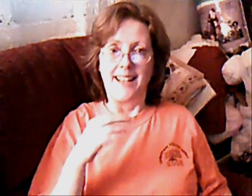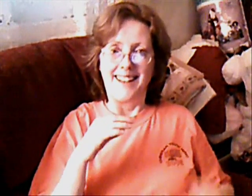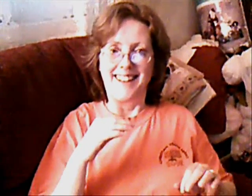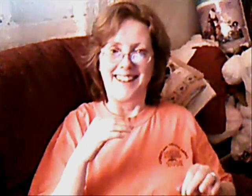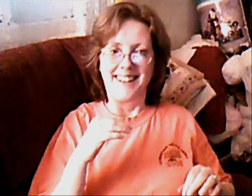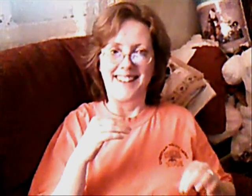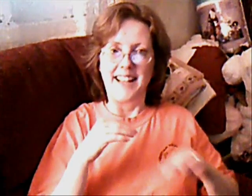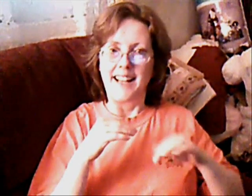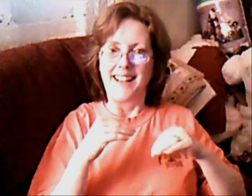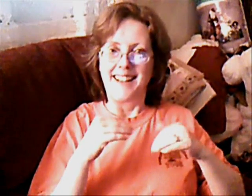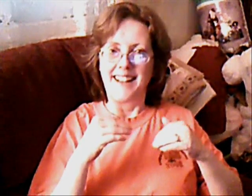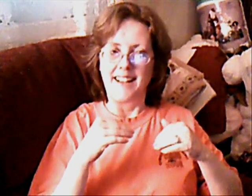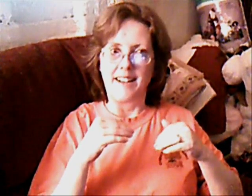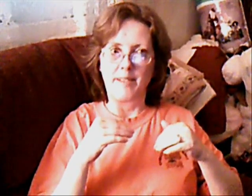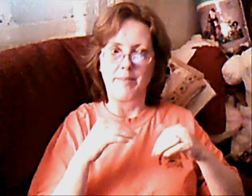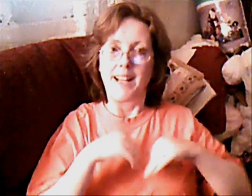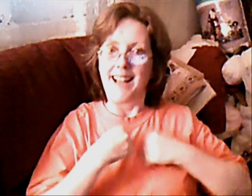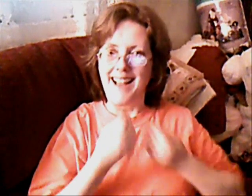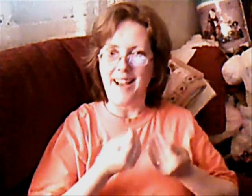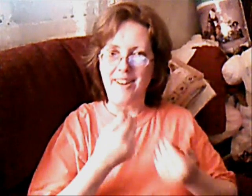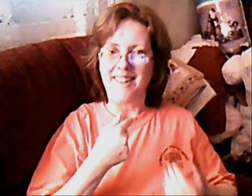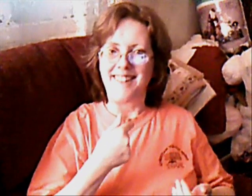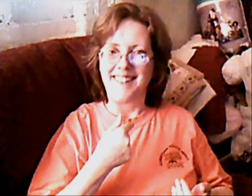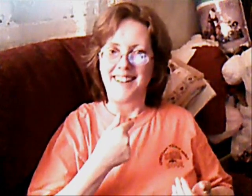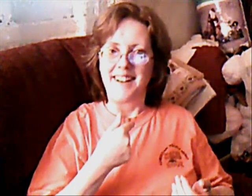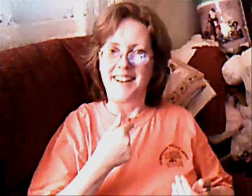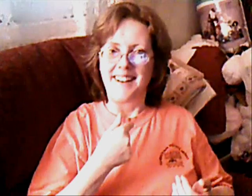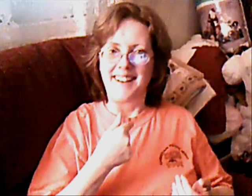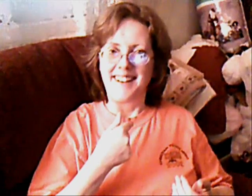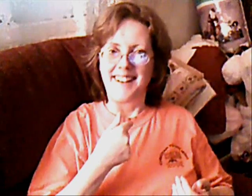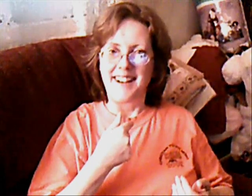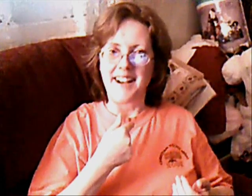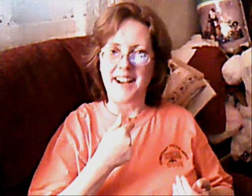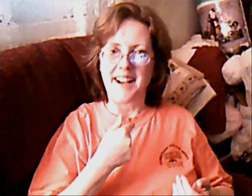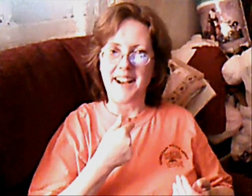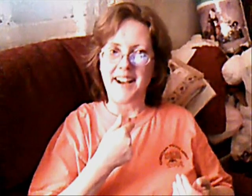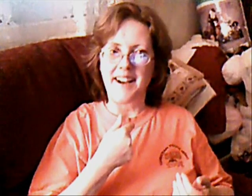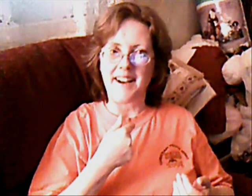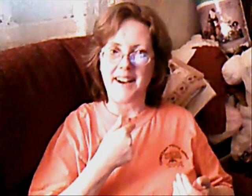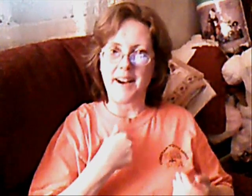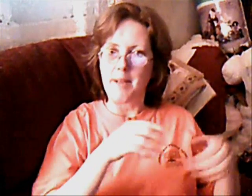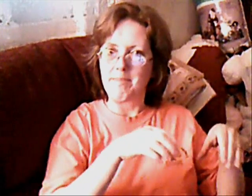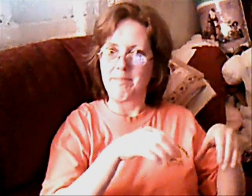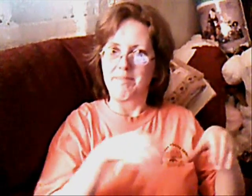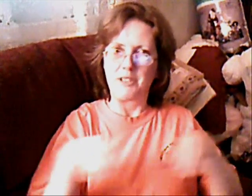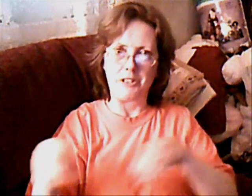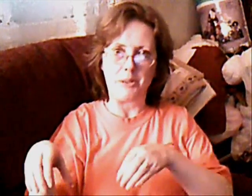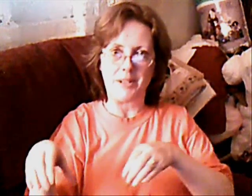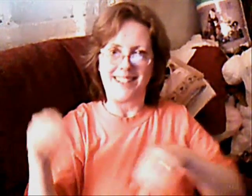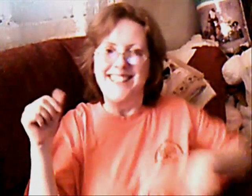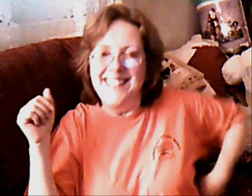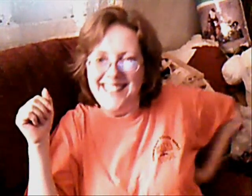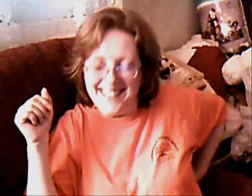Then sings my soul, my Savior,